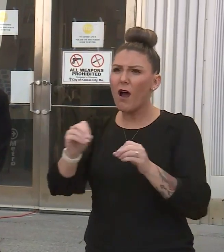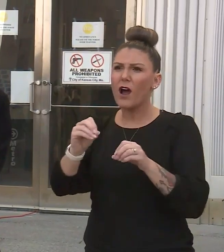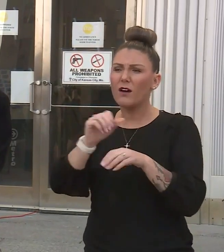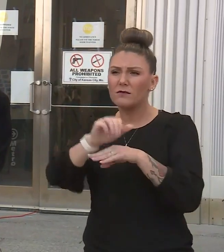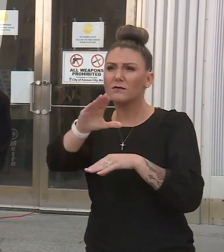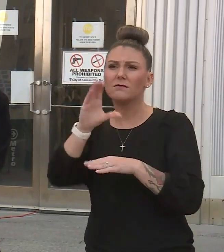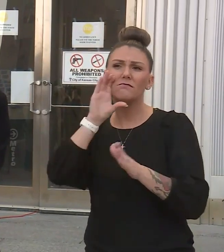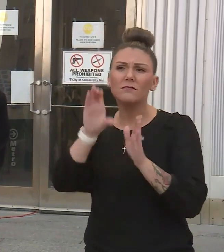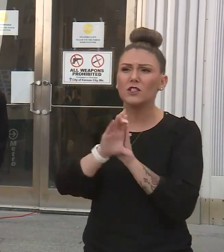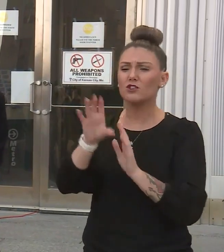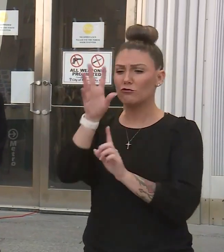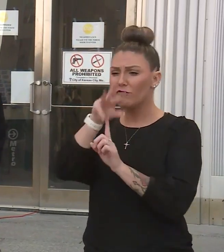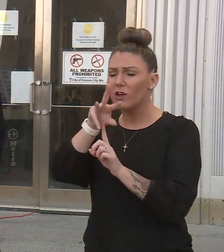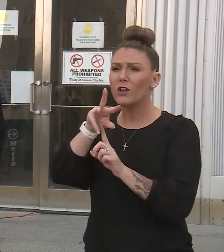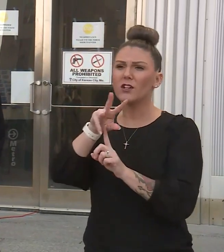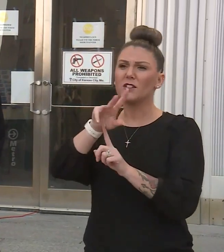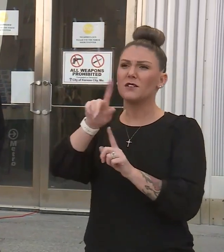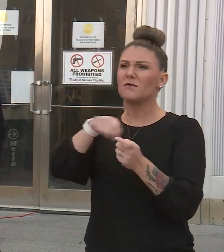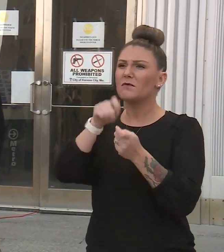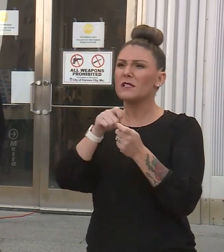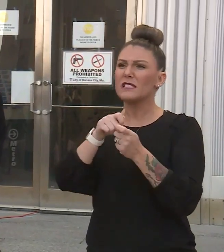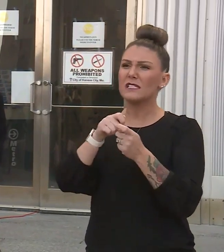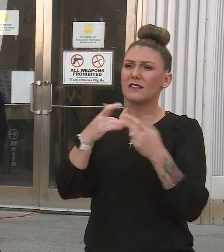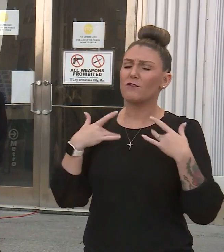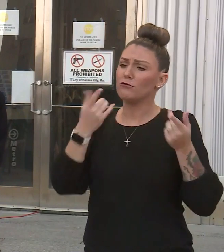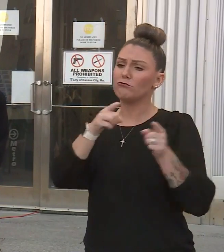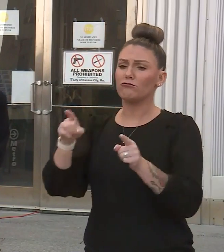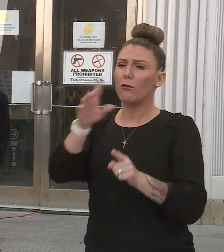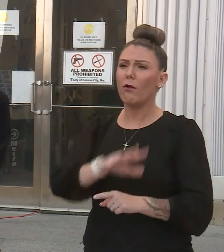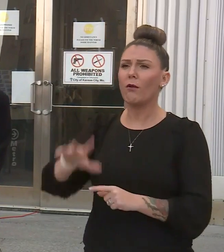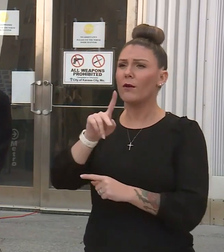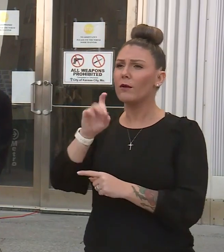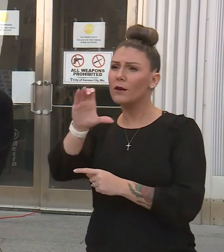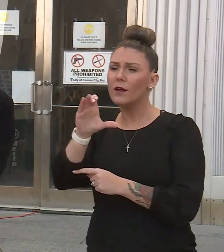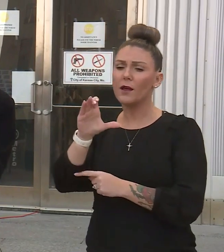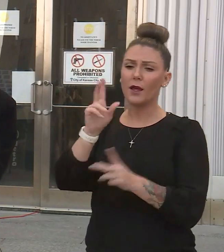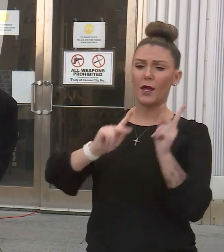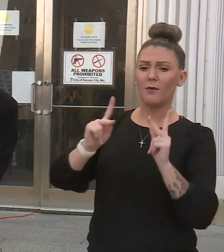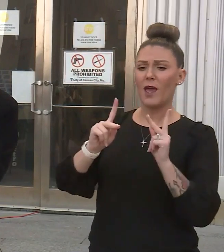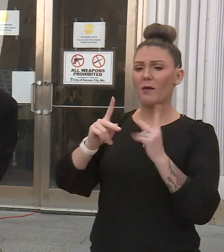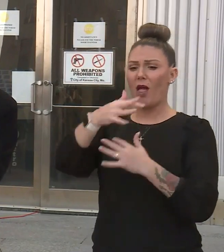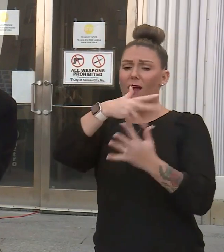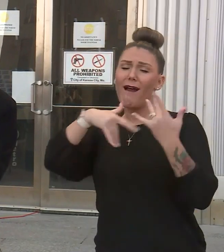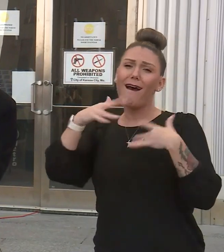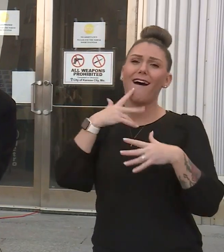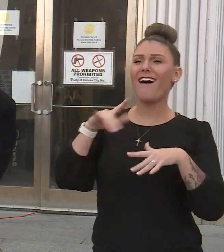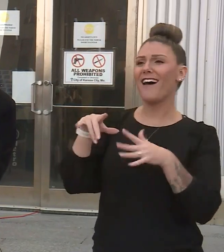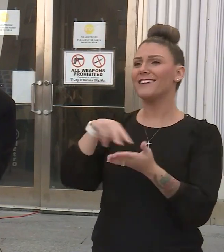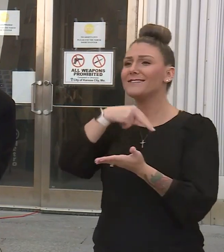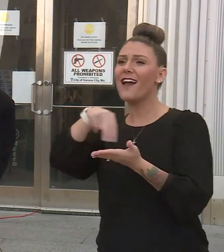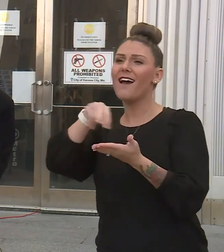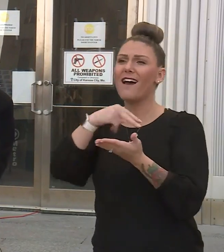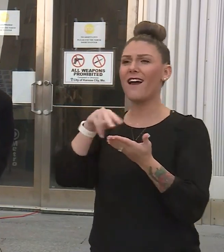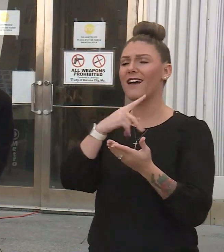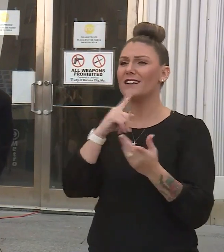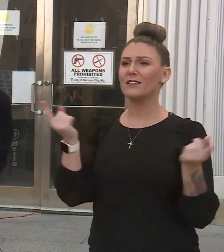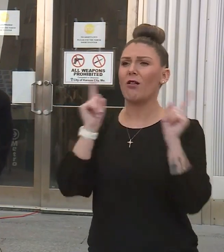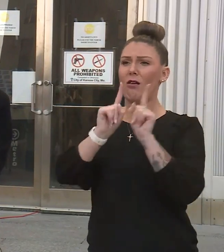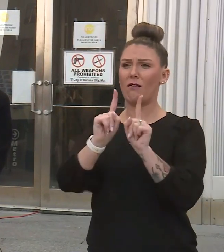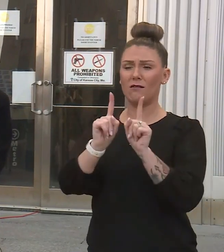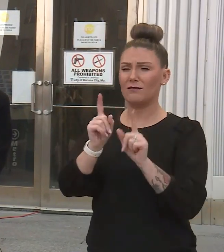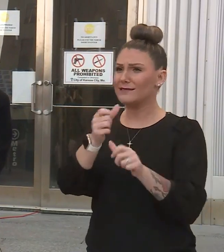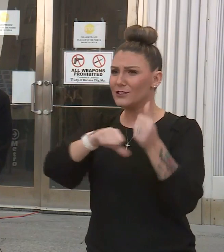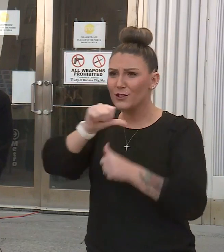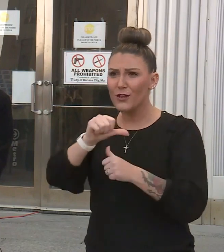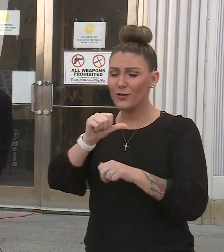from certain entertainment districts throughout Kansas City where folks are standing around on dance floors close to each other, etc. The